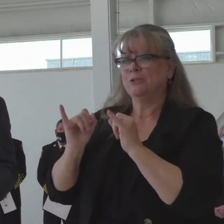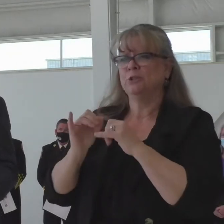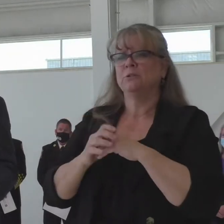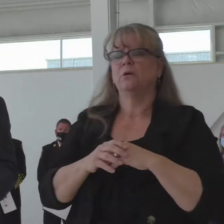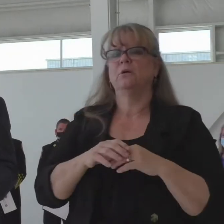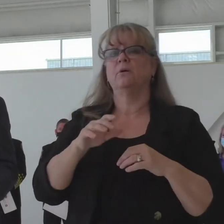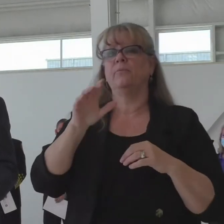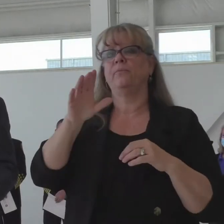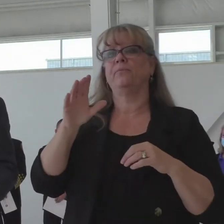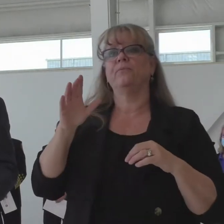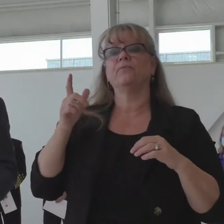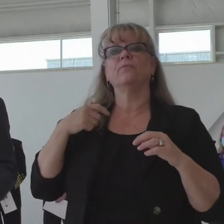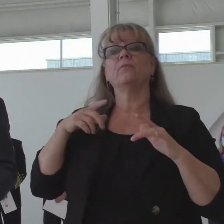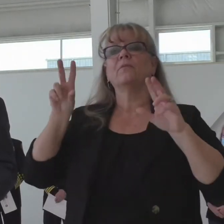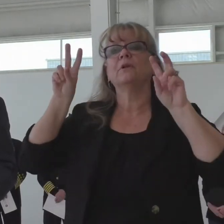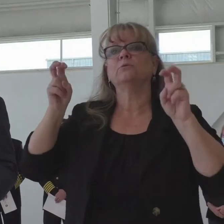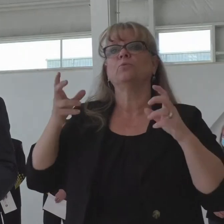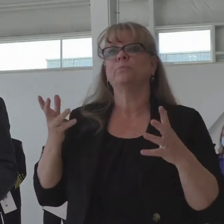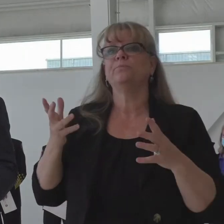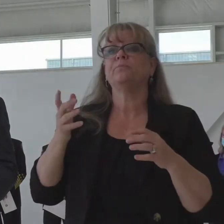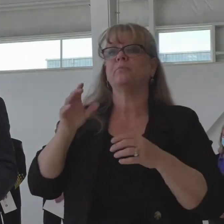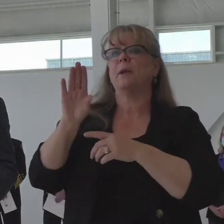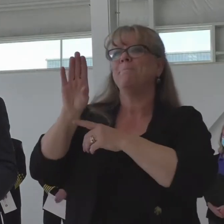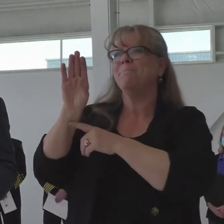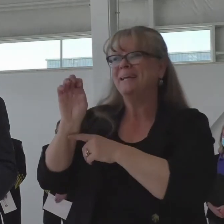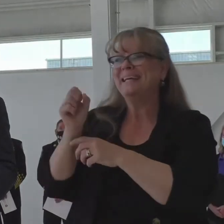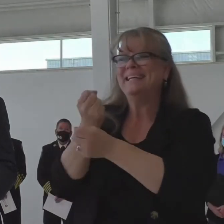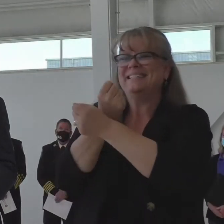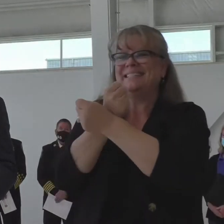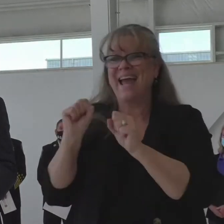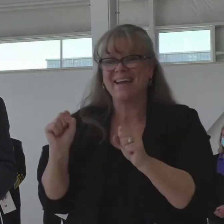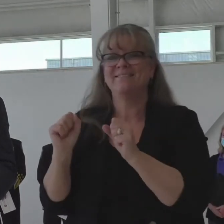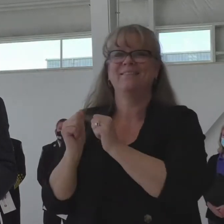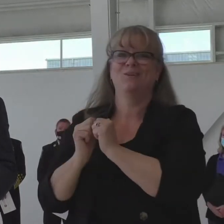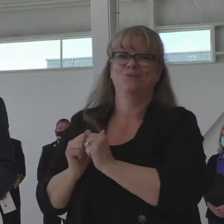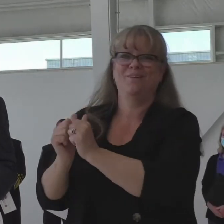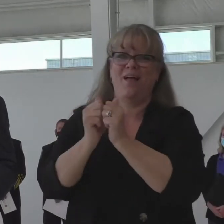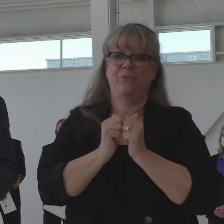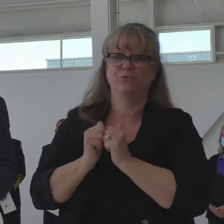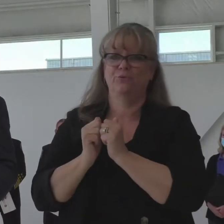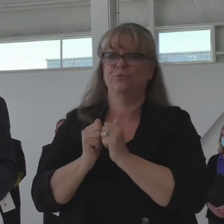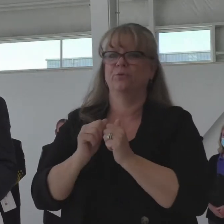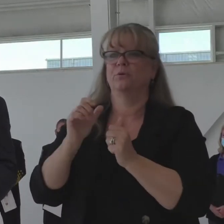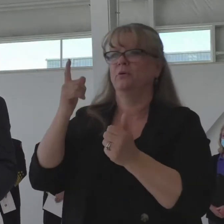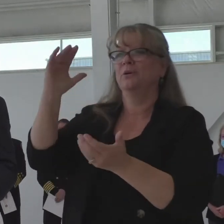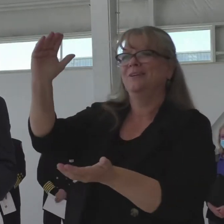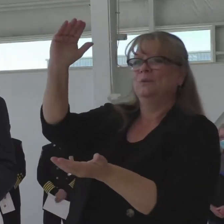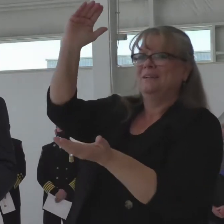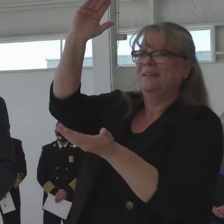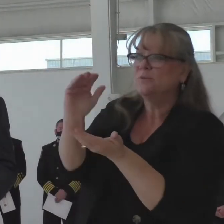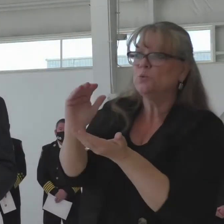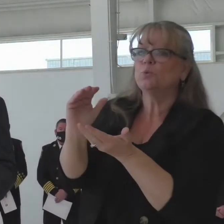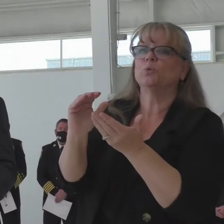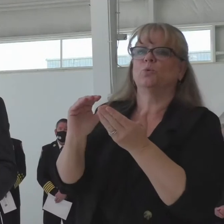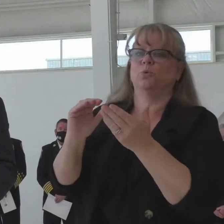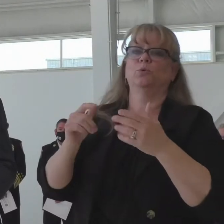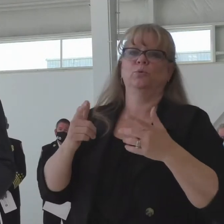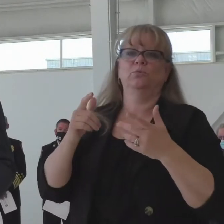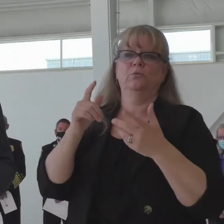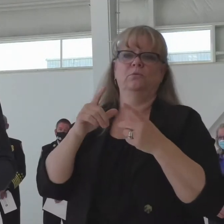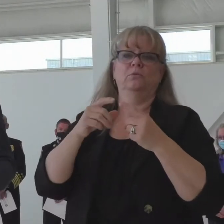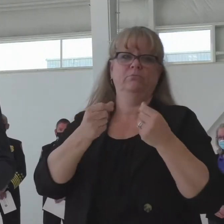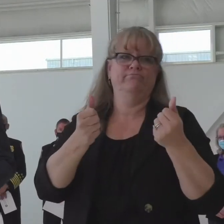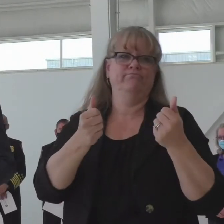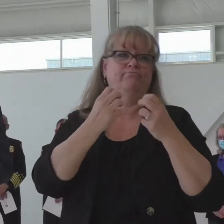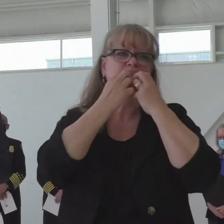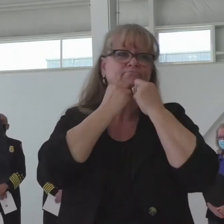Safety is being safer together. Together, we can reduce the danger to lives and property caused by wildland fire in Colorado. And